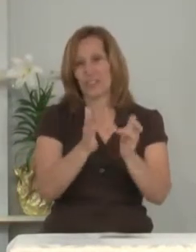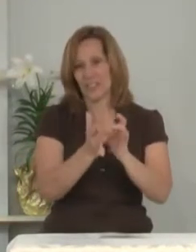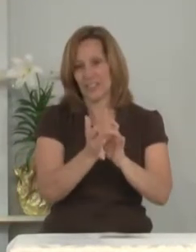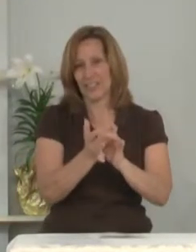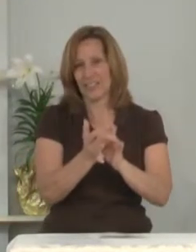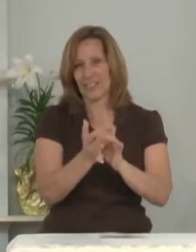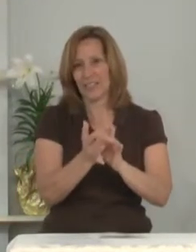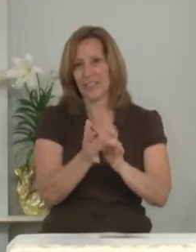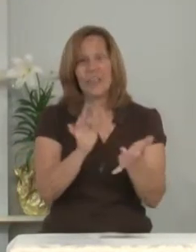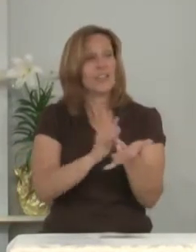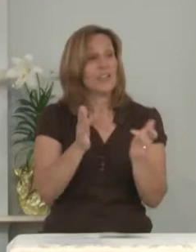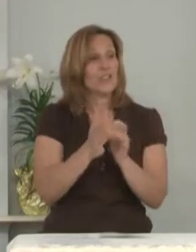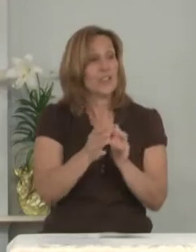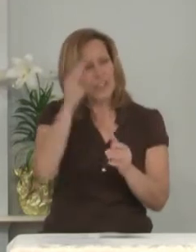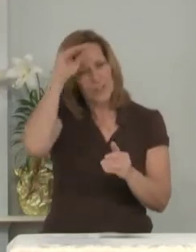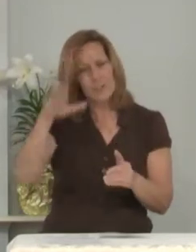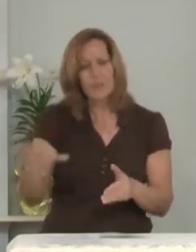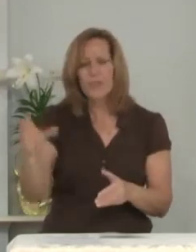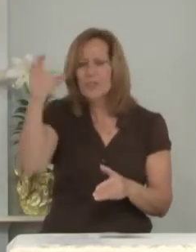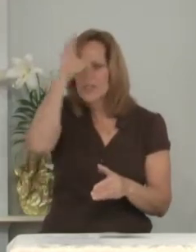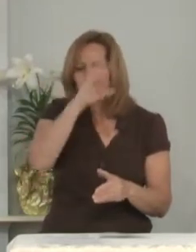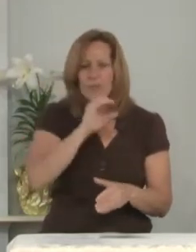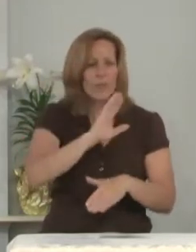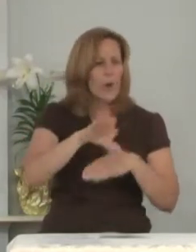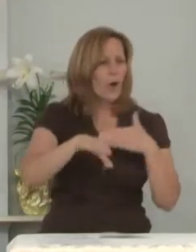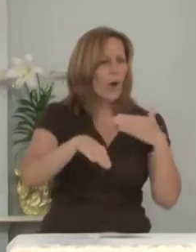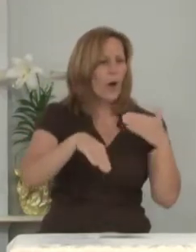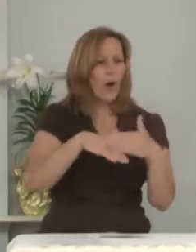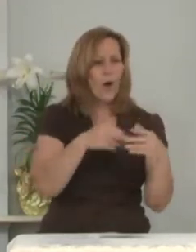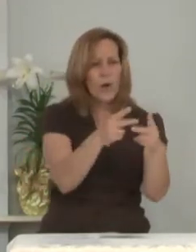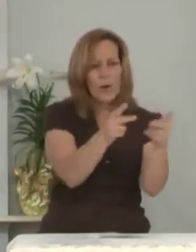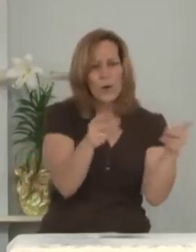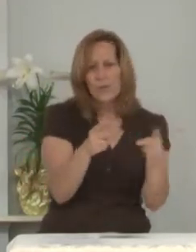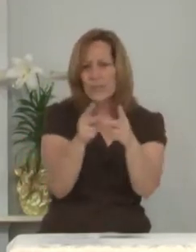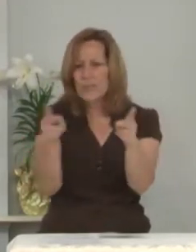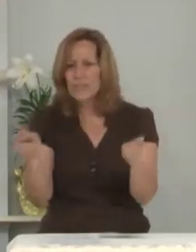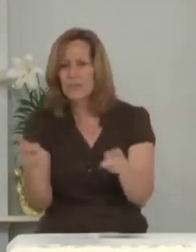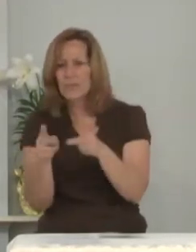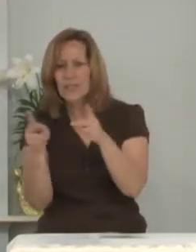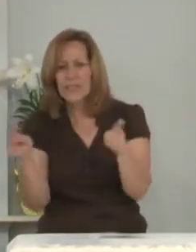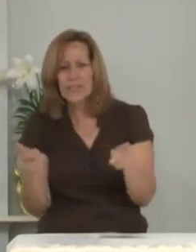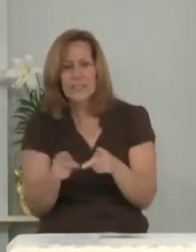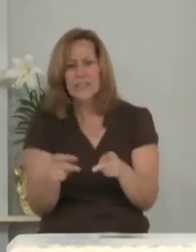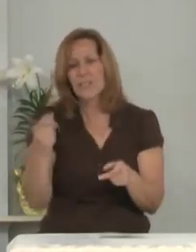The Jesus he had looked for in all the places he could think of,